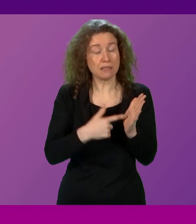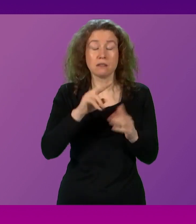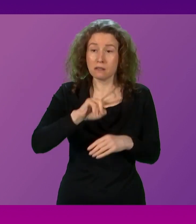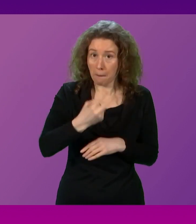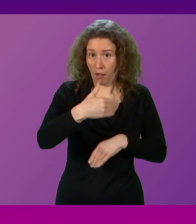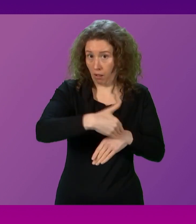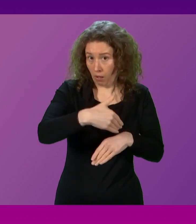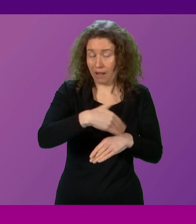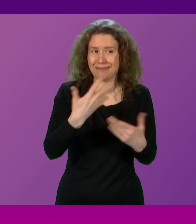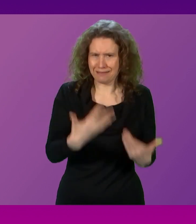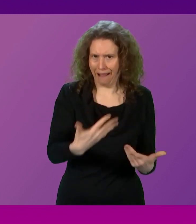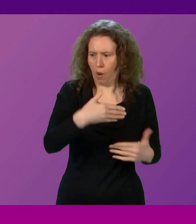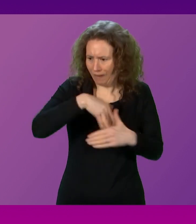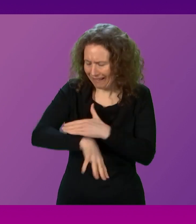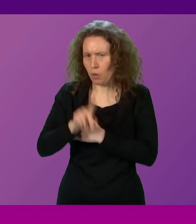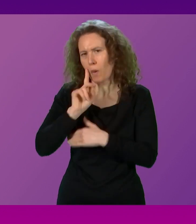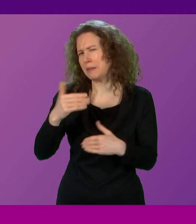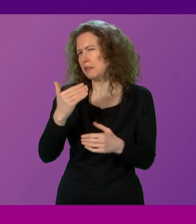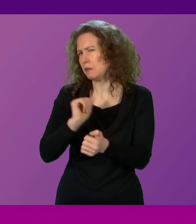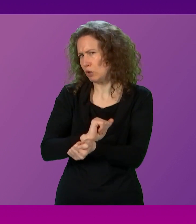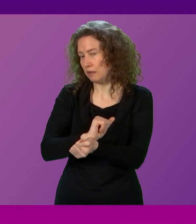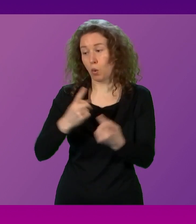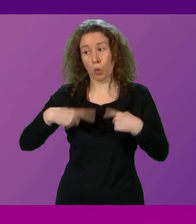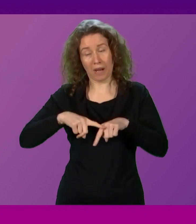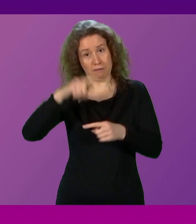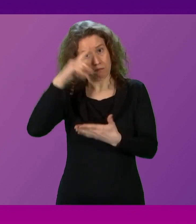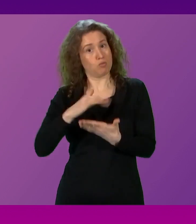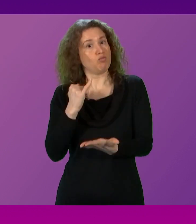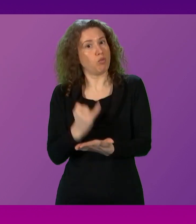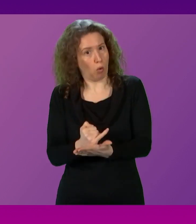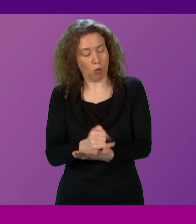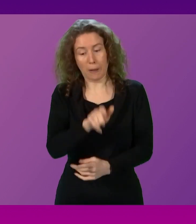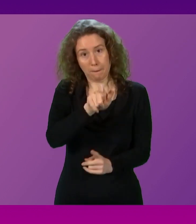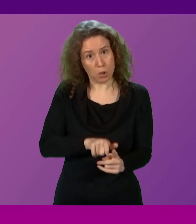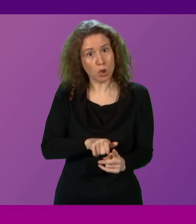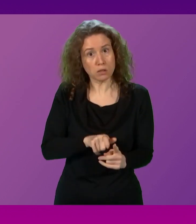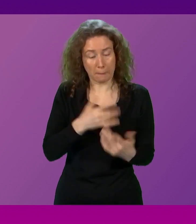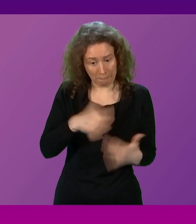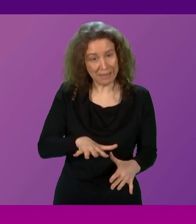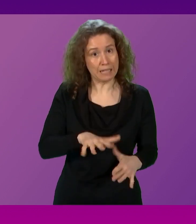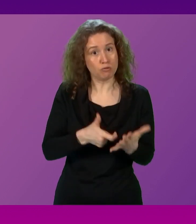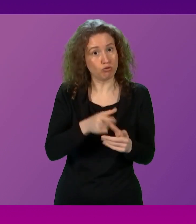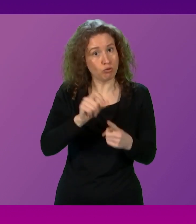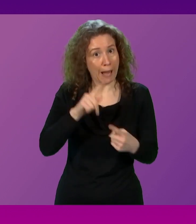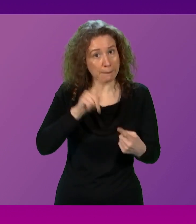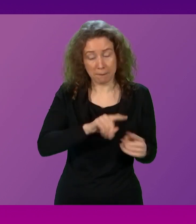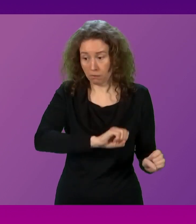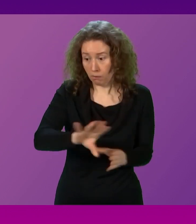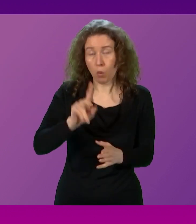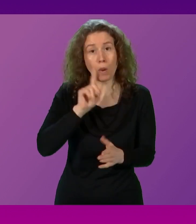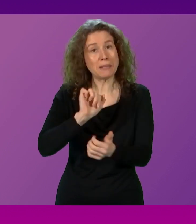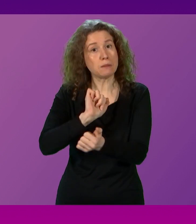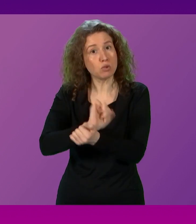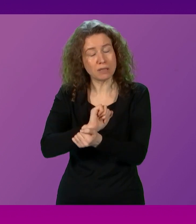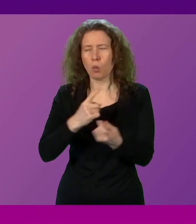right now. We think it's wrong that a rapist is sent to a woman's prison. We believe